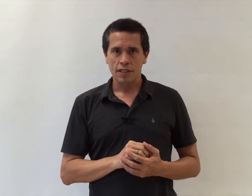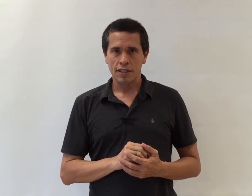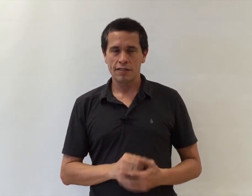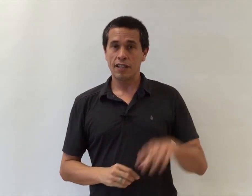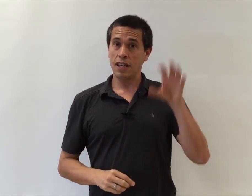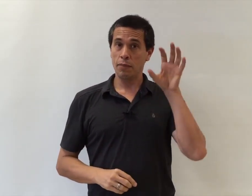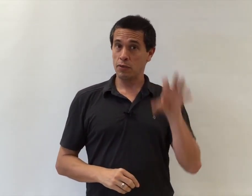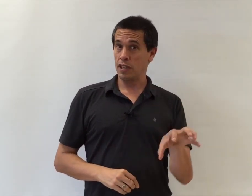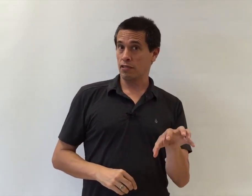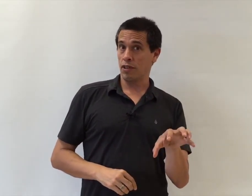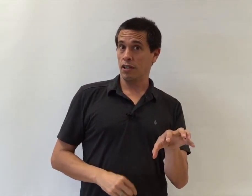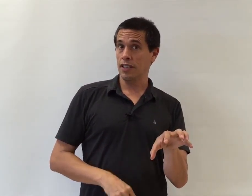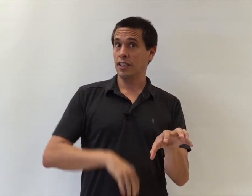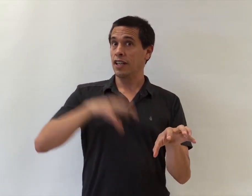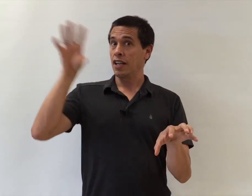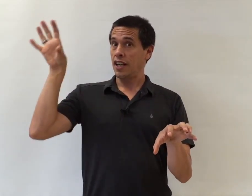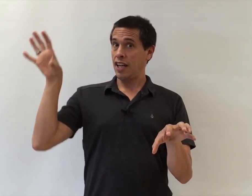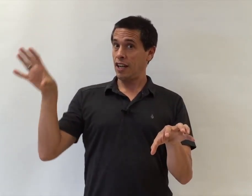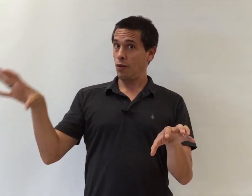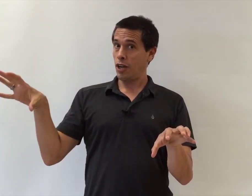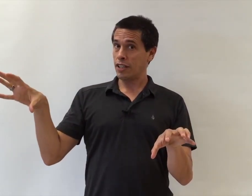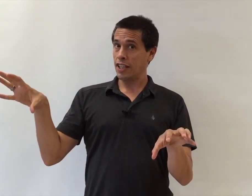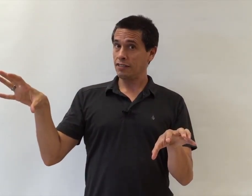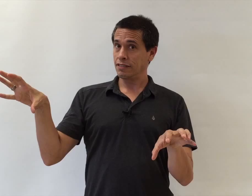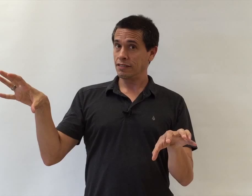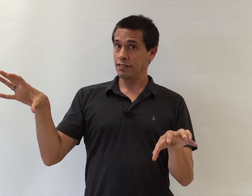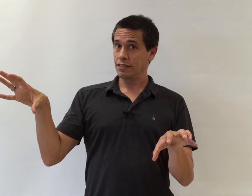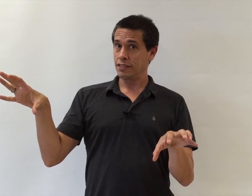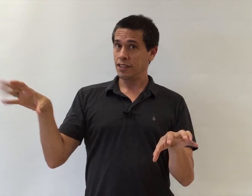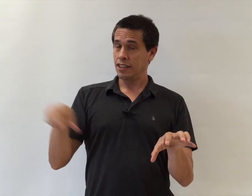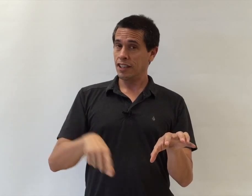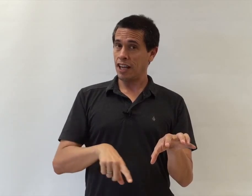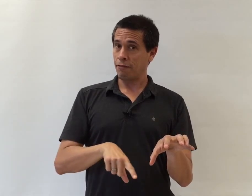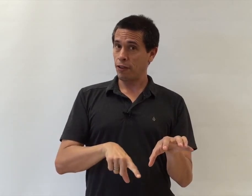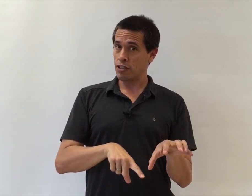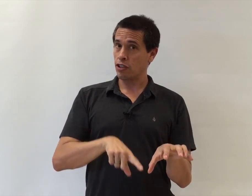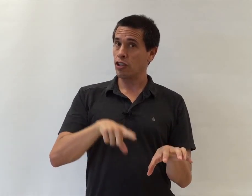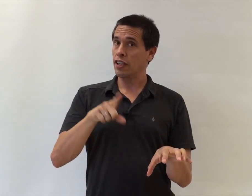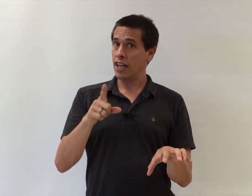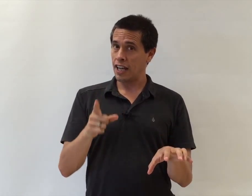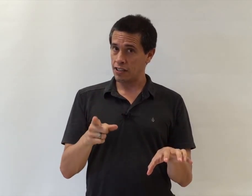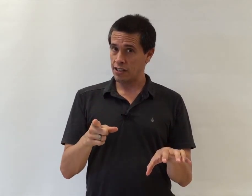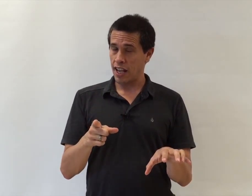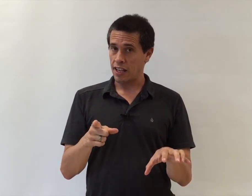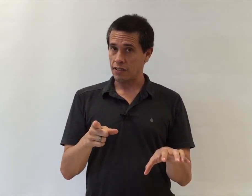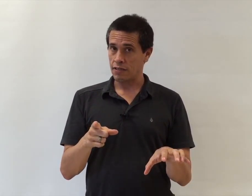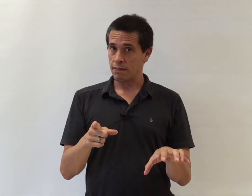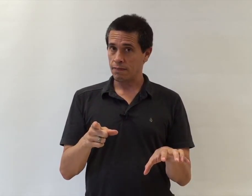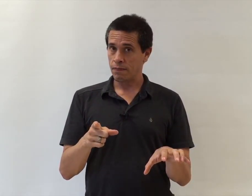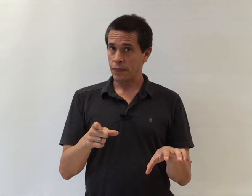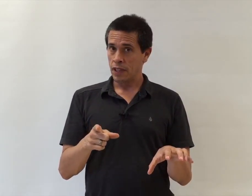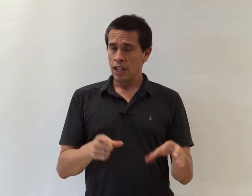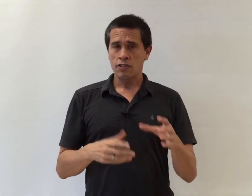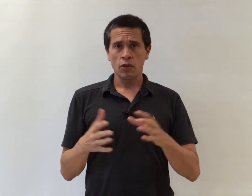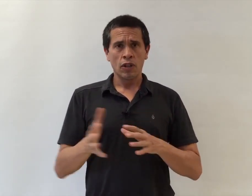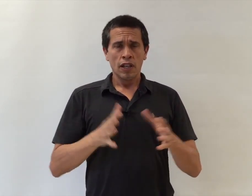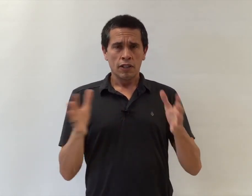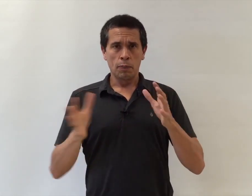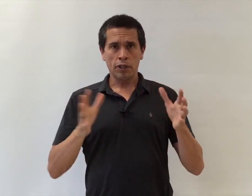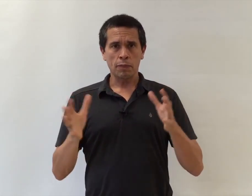Is that in between crawling and walking, you've got to first learn how to stand. So to put it